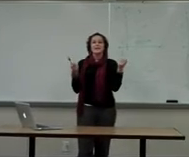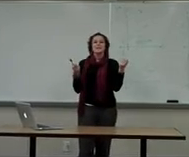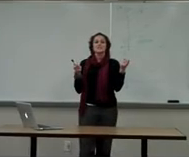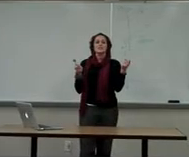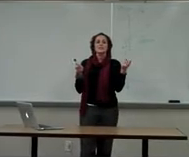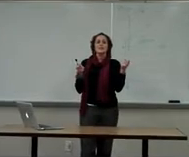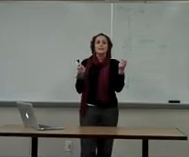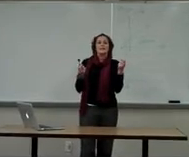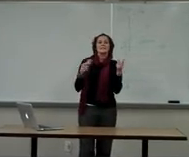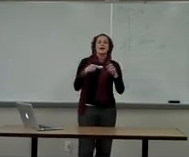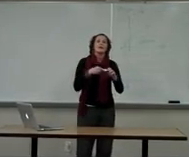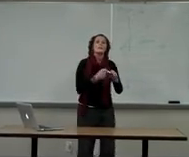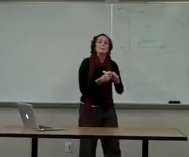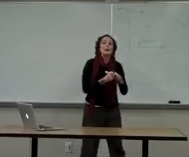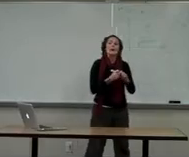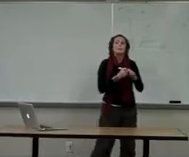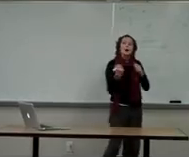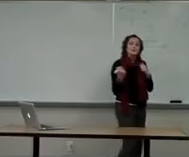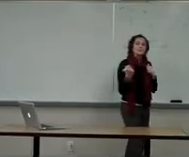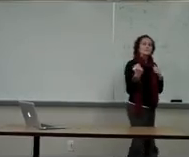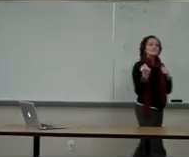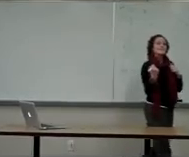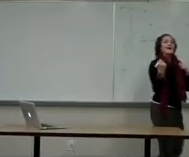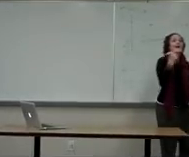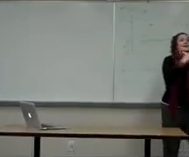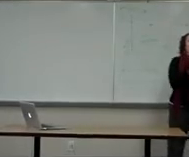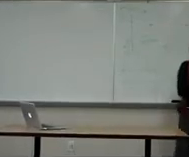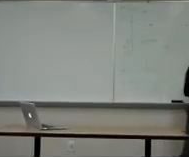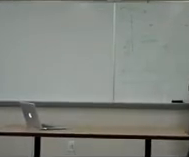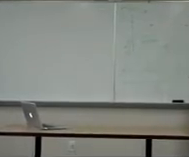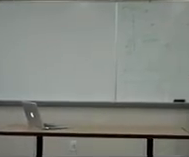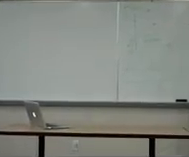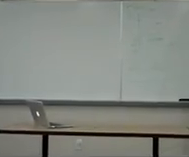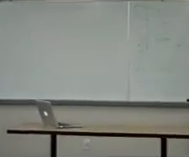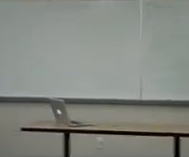person next to you and tell them about a positive and a negative slope.